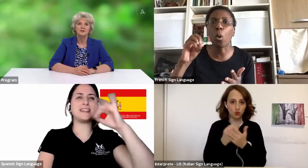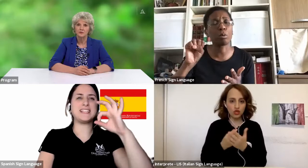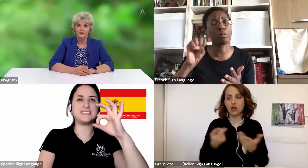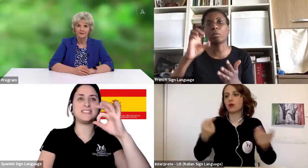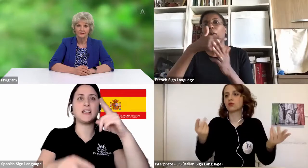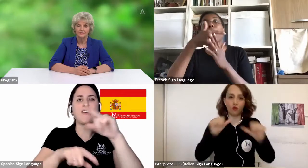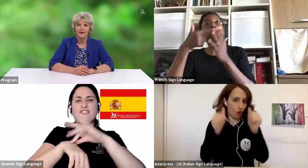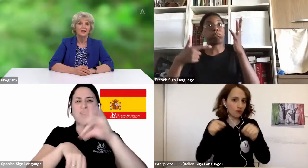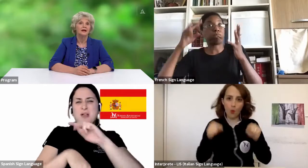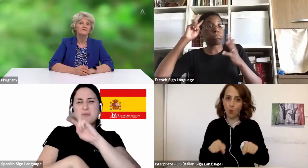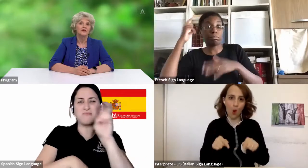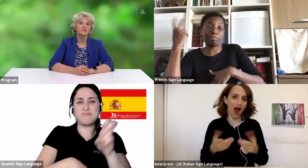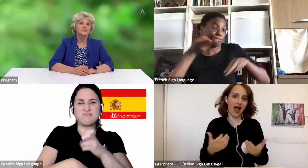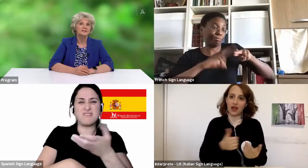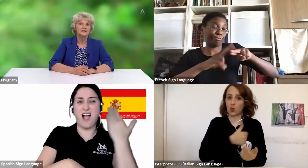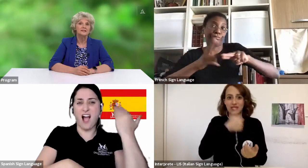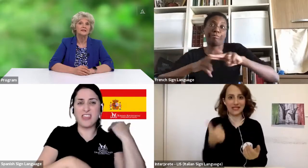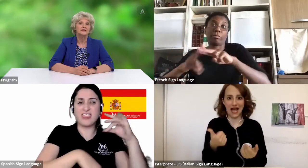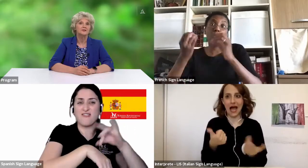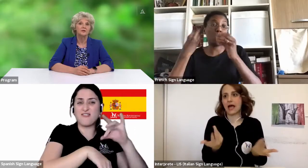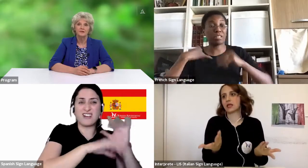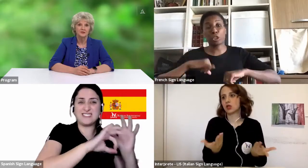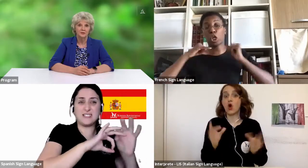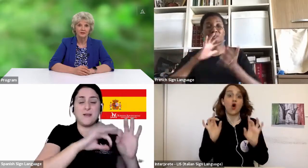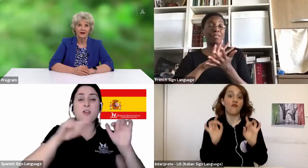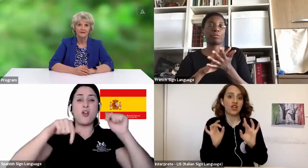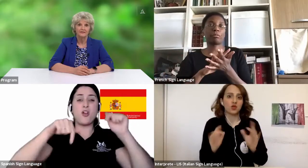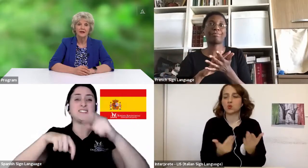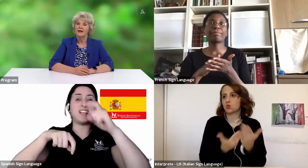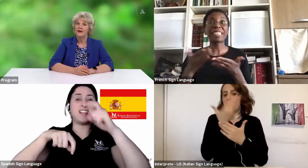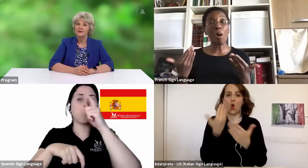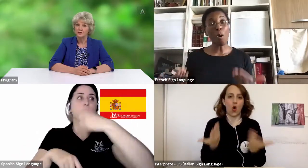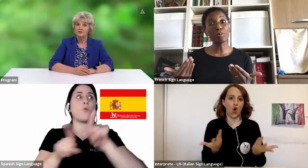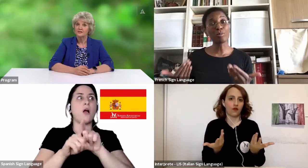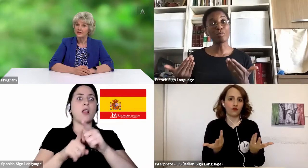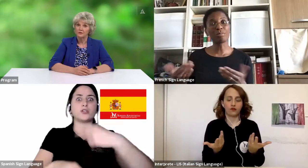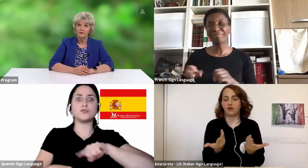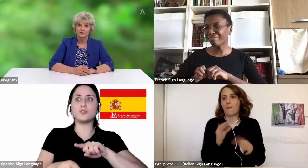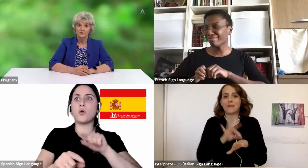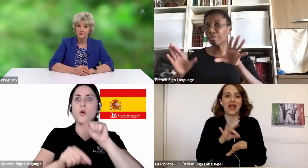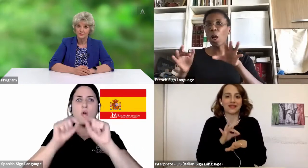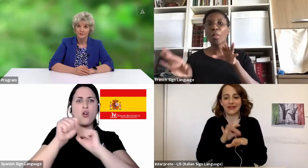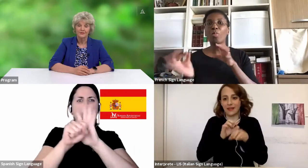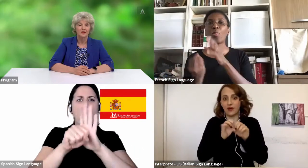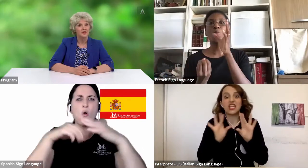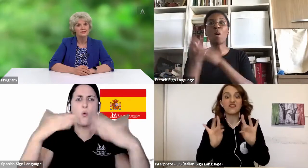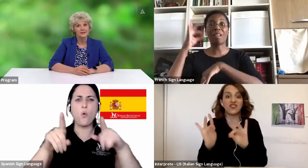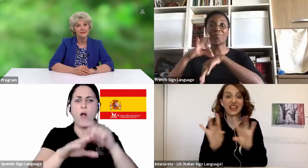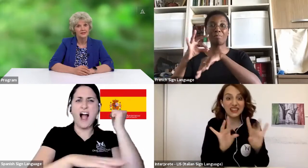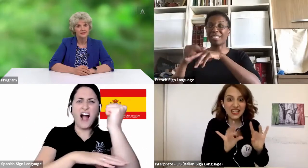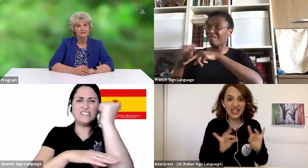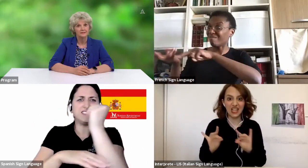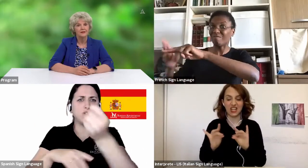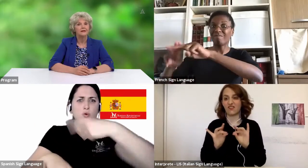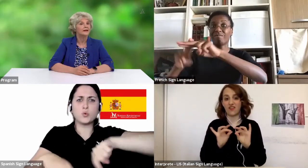is a new killer, an infectious disease disease that has crept into our lives and to use the language of scripture in John